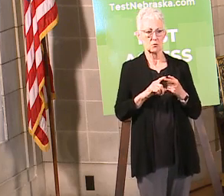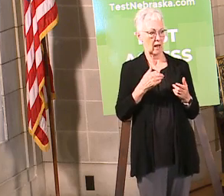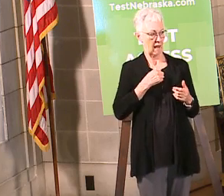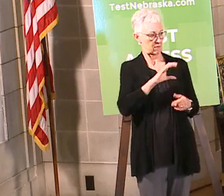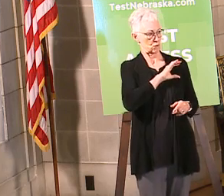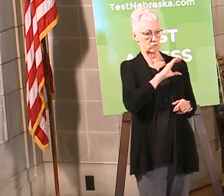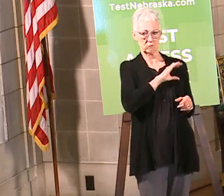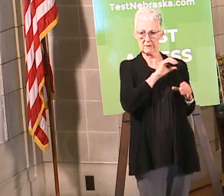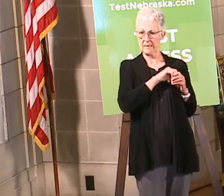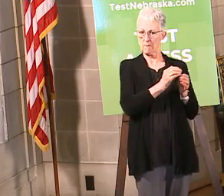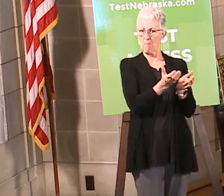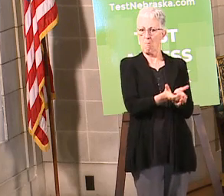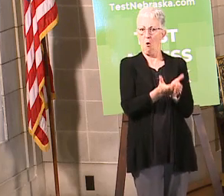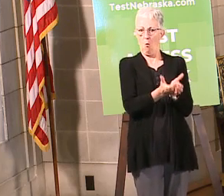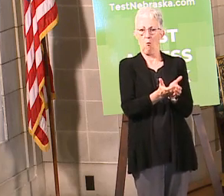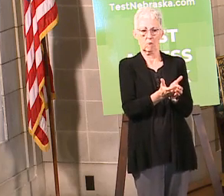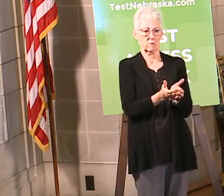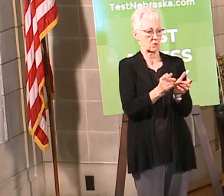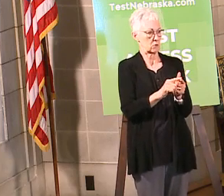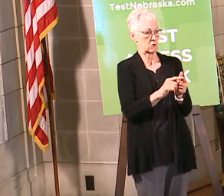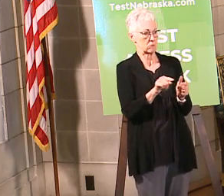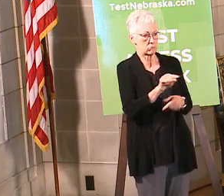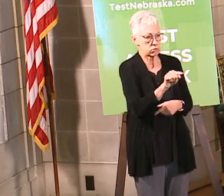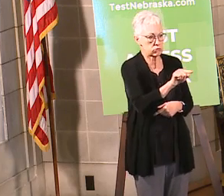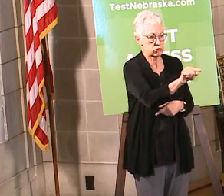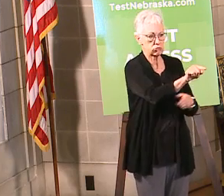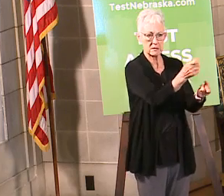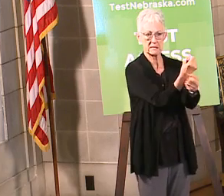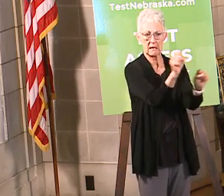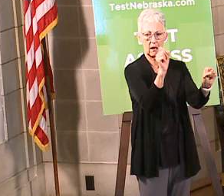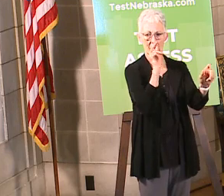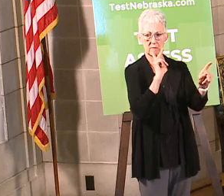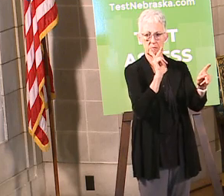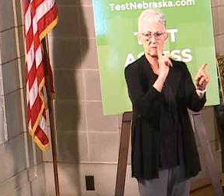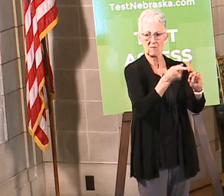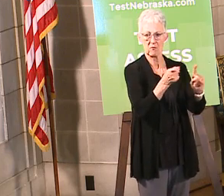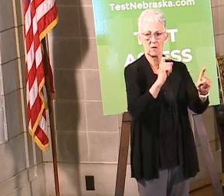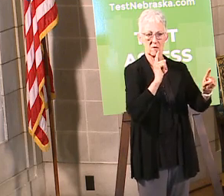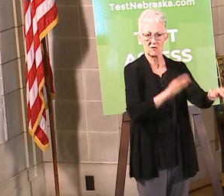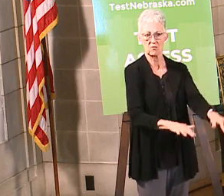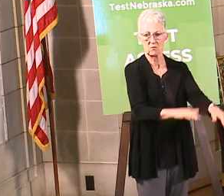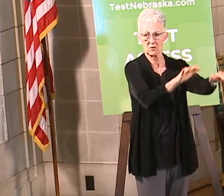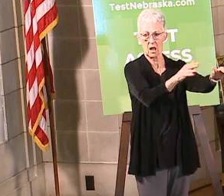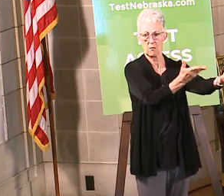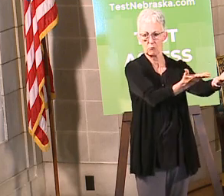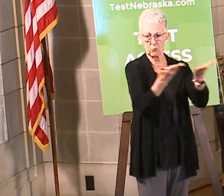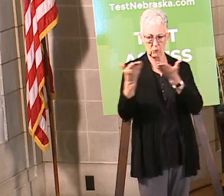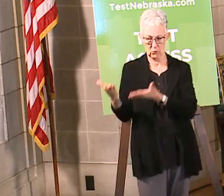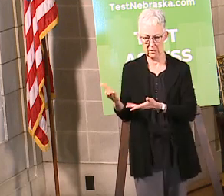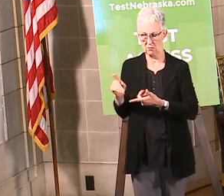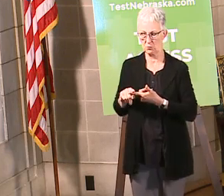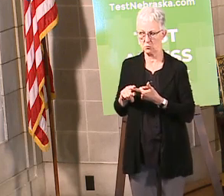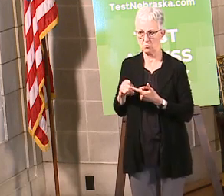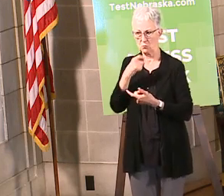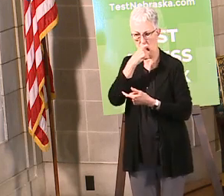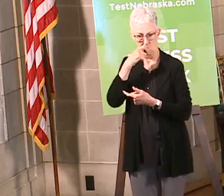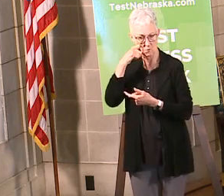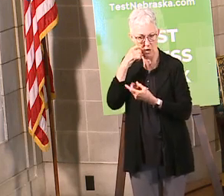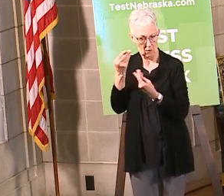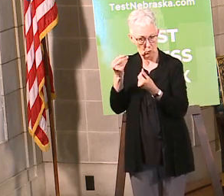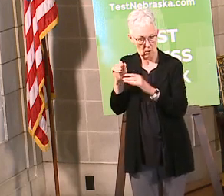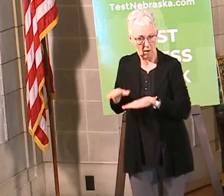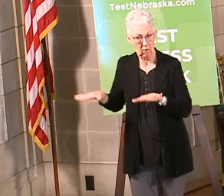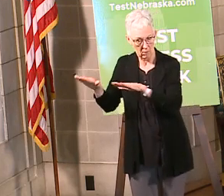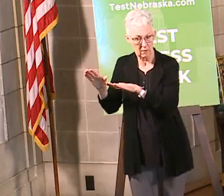you solve the problems as they come at you and then you take a look at it afterwards and learn what you can for the next